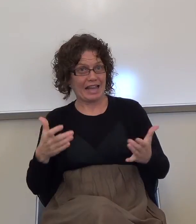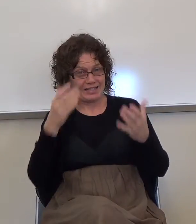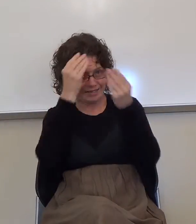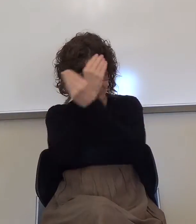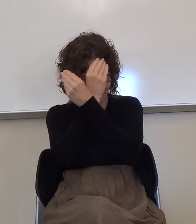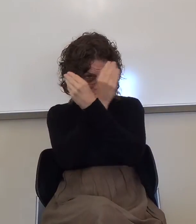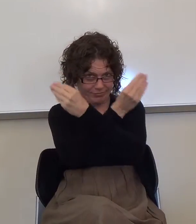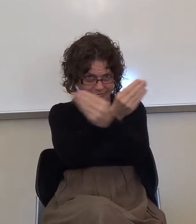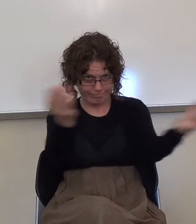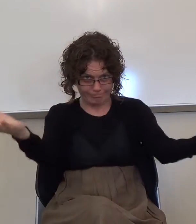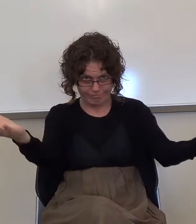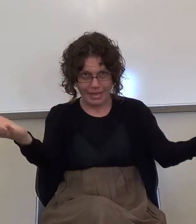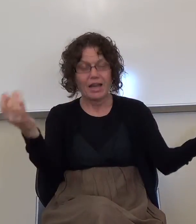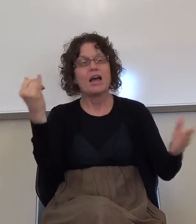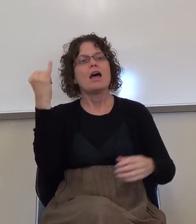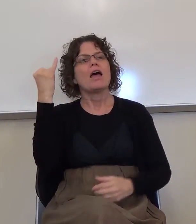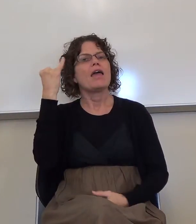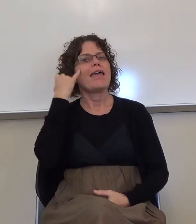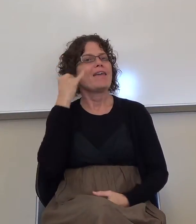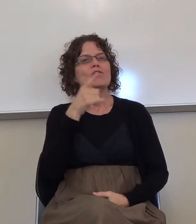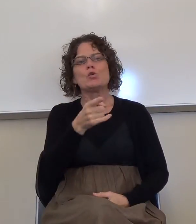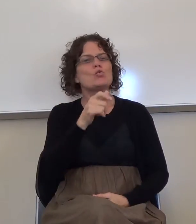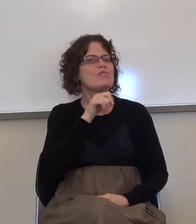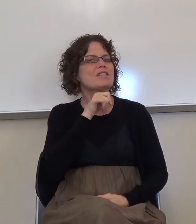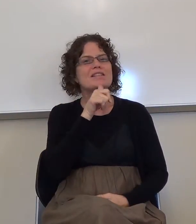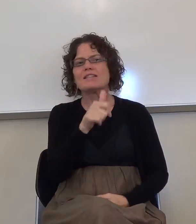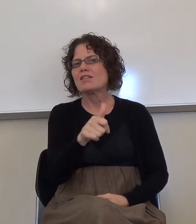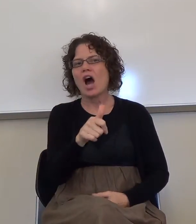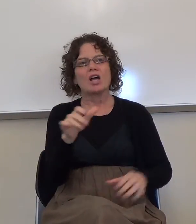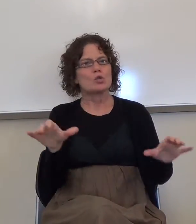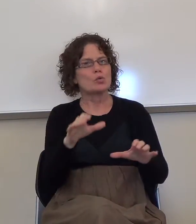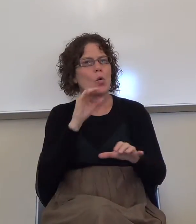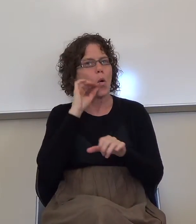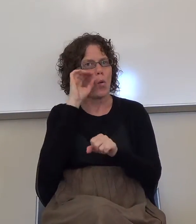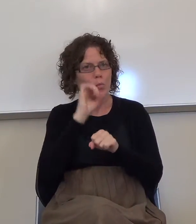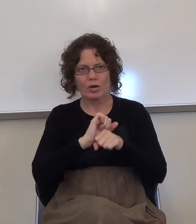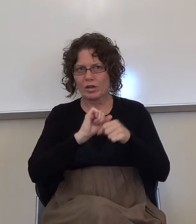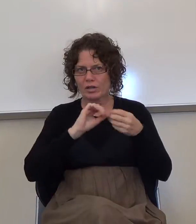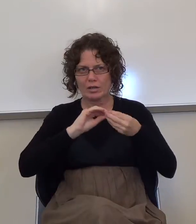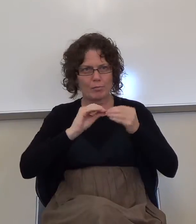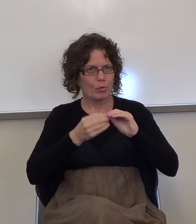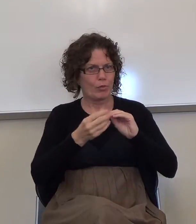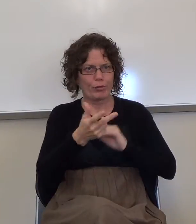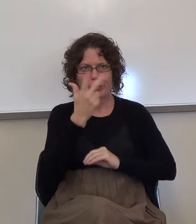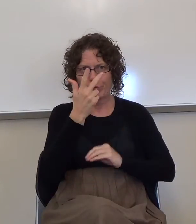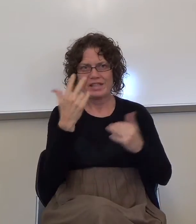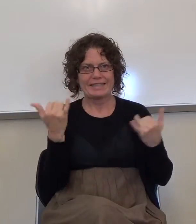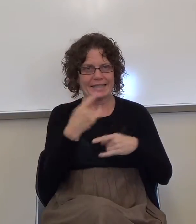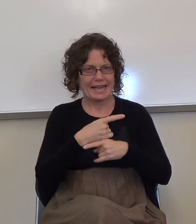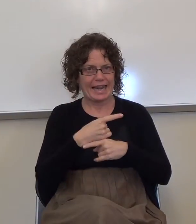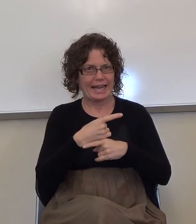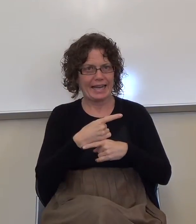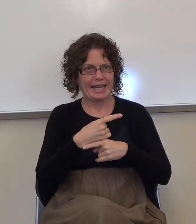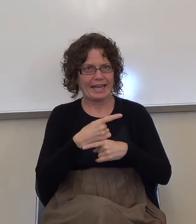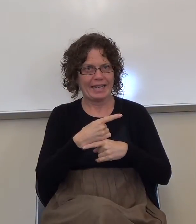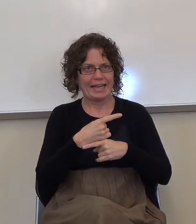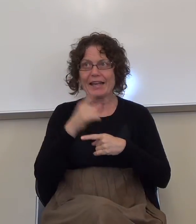If you did not do homework three weeks a day, and what this little picture here